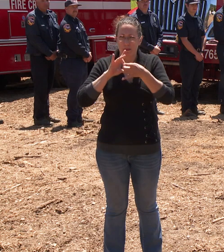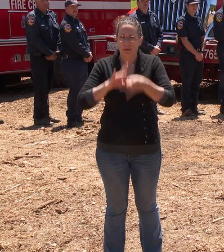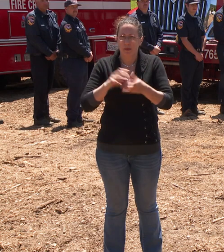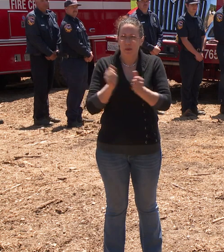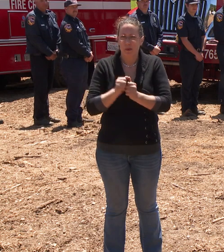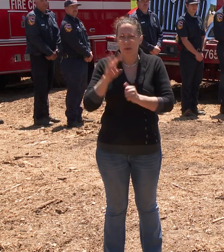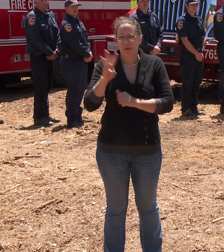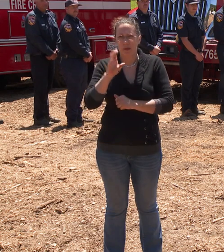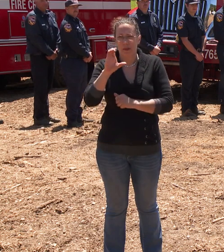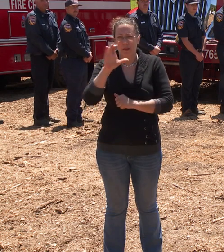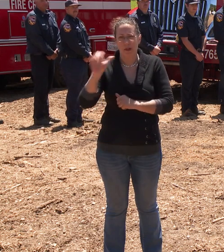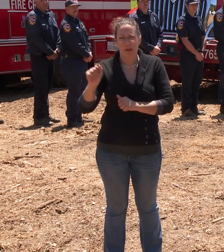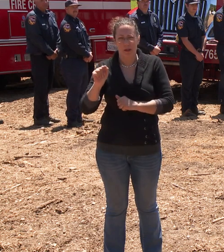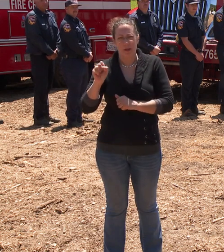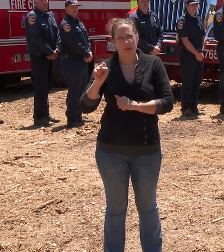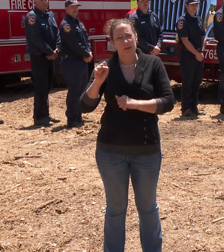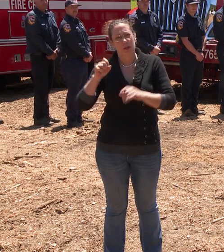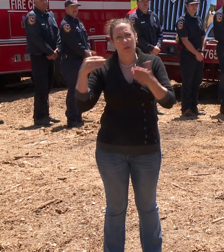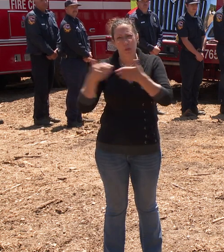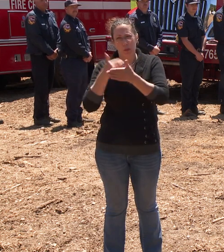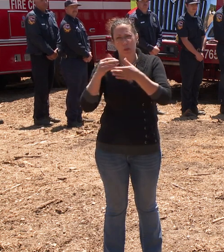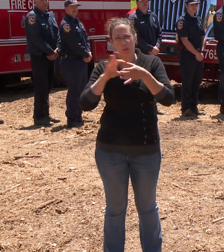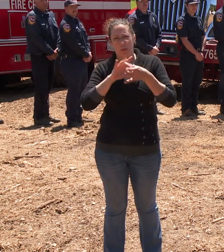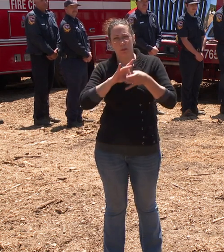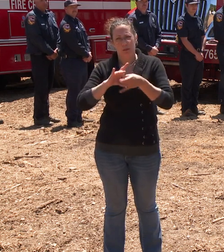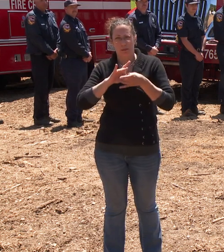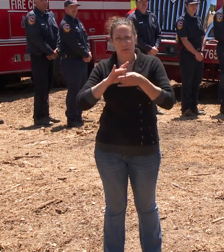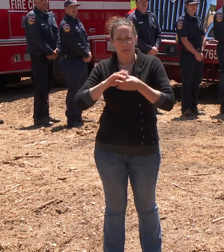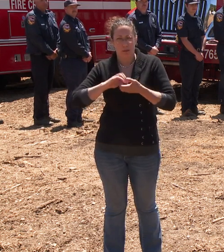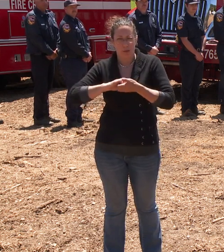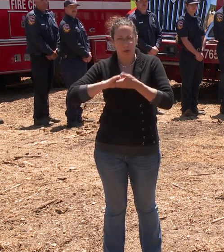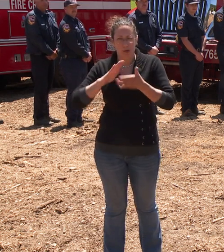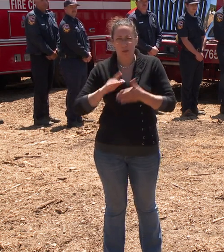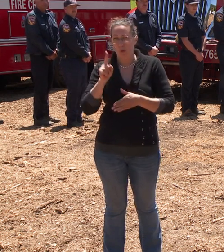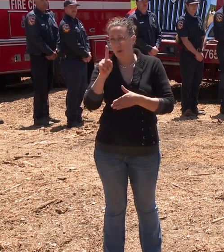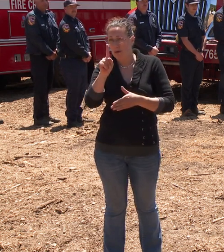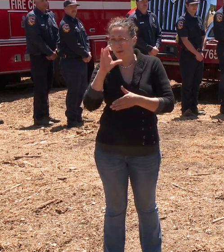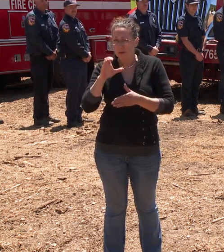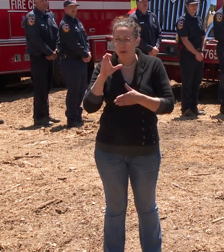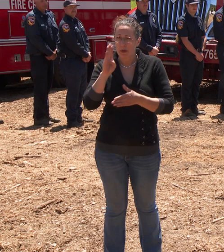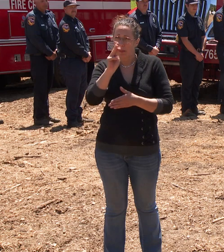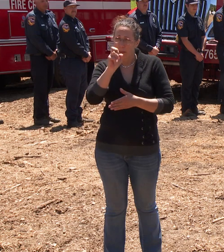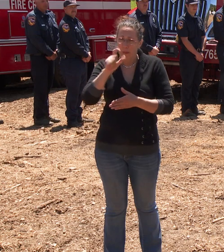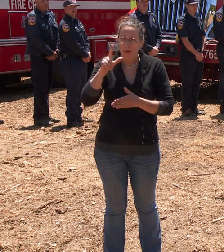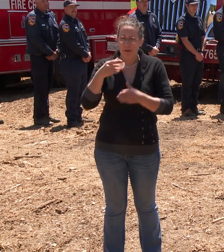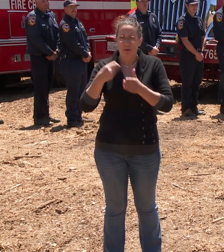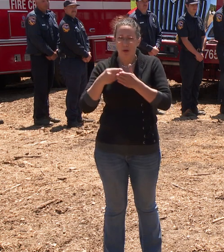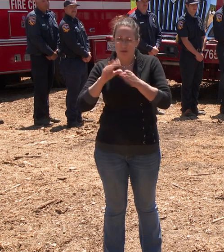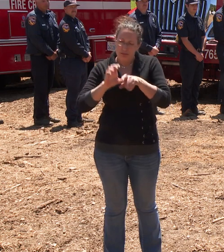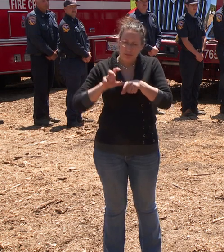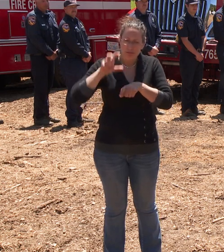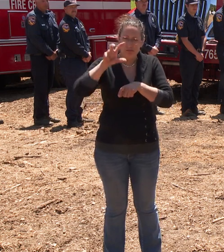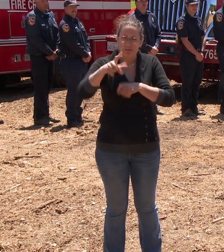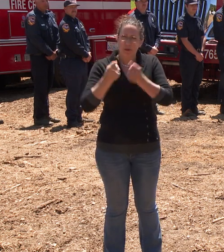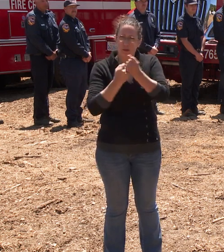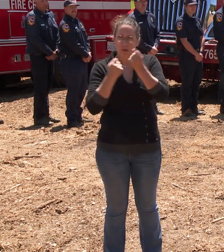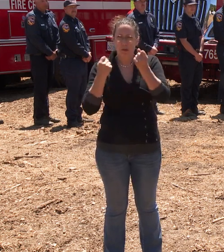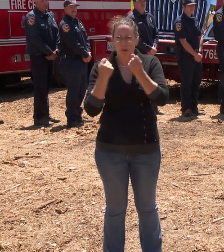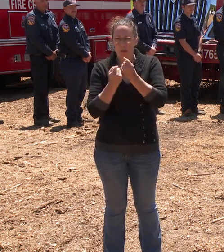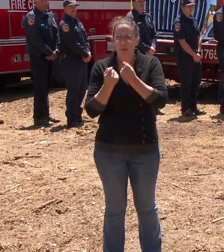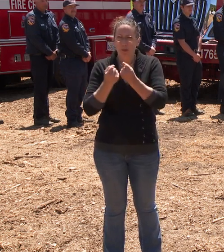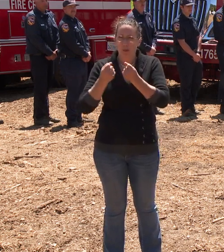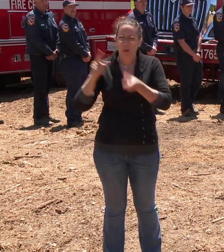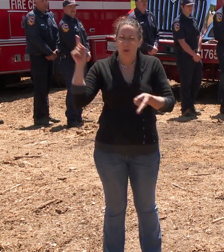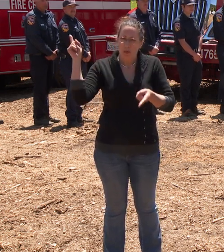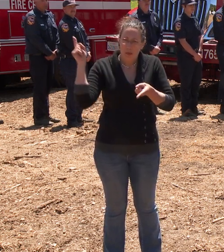and promote new partnerships. This means an additional one hundred million dollars investment to support wildfire risk reduction